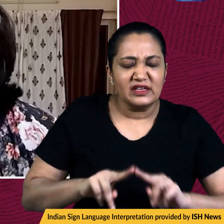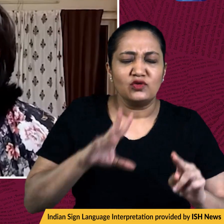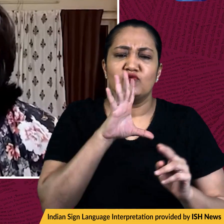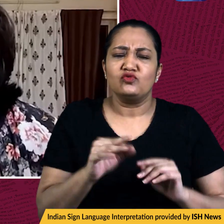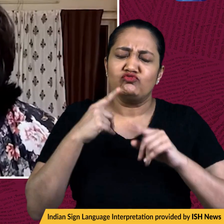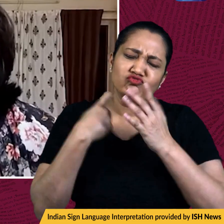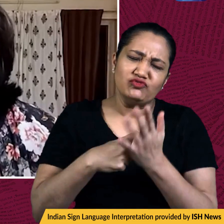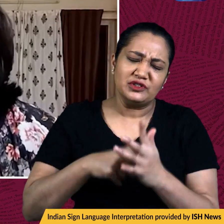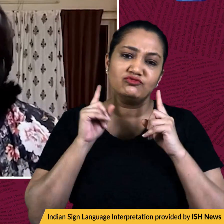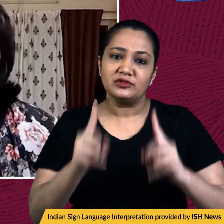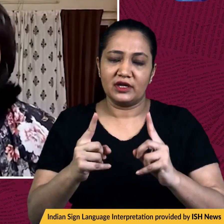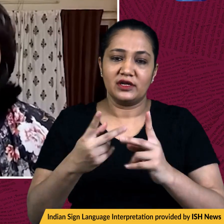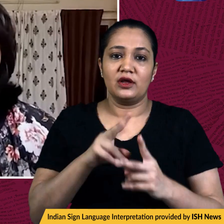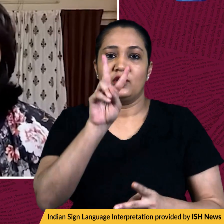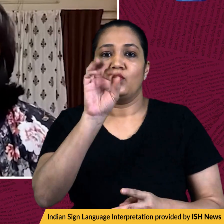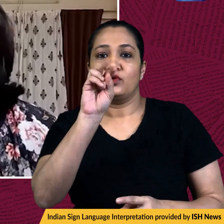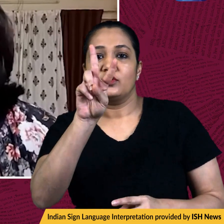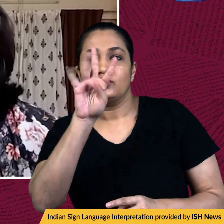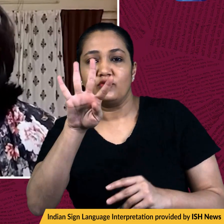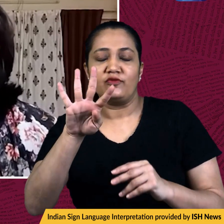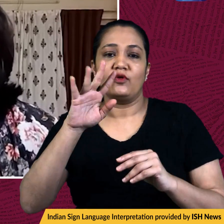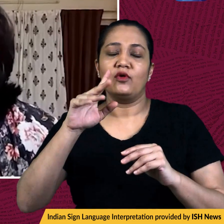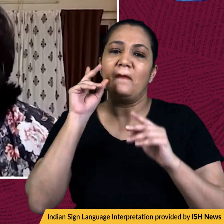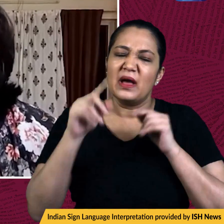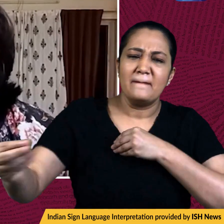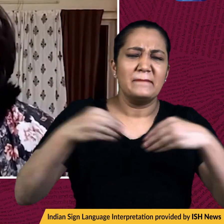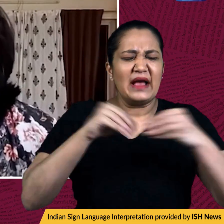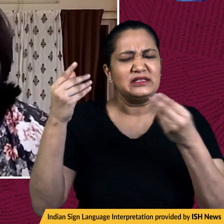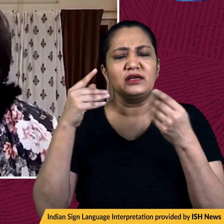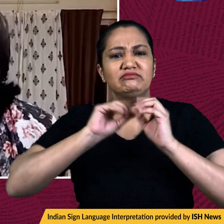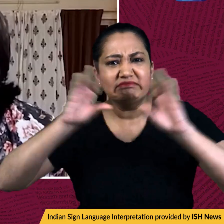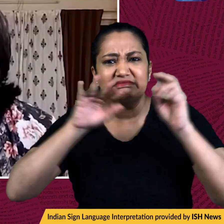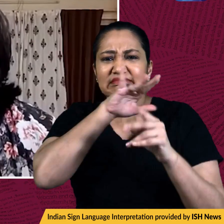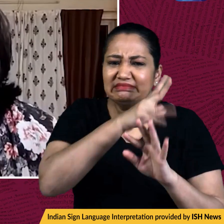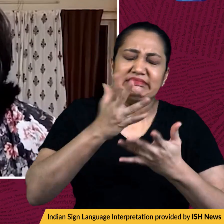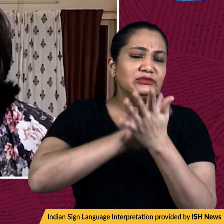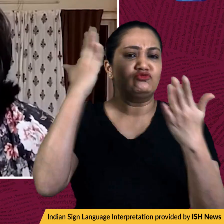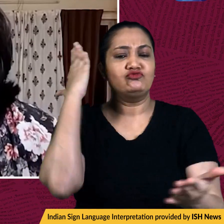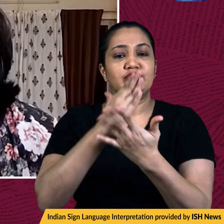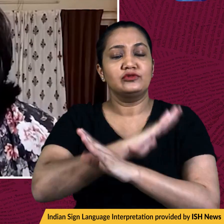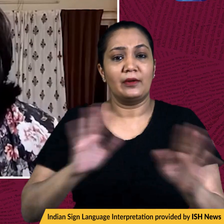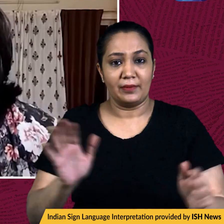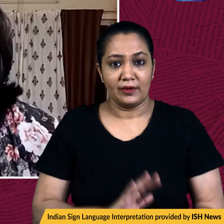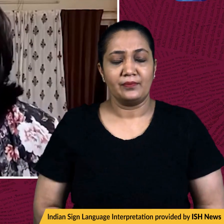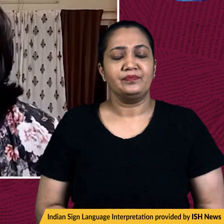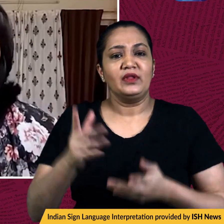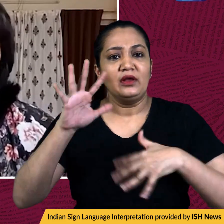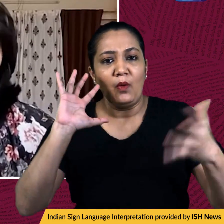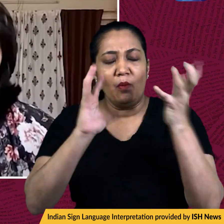binding agreement by 2024 to end plastic pollution. Now, the Global Plastics Treaty will tackle the whole life